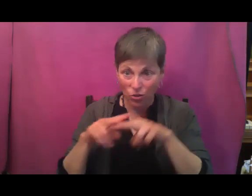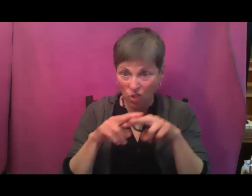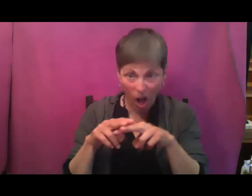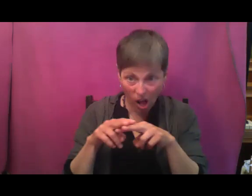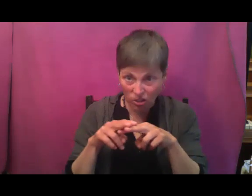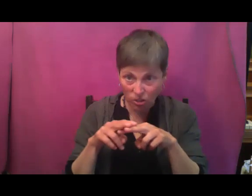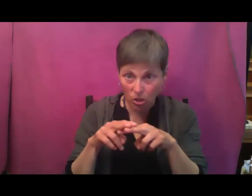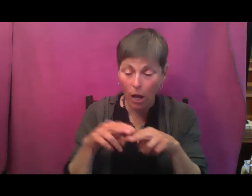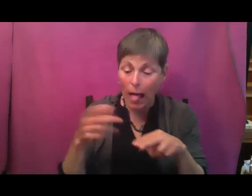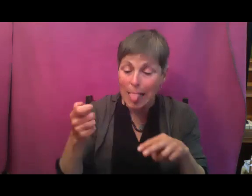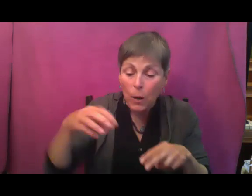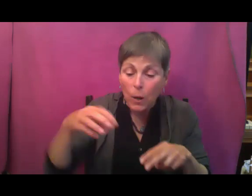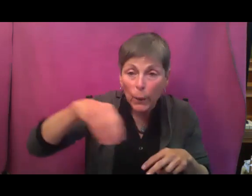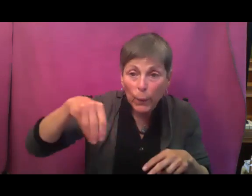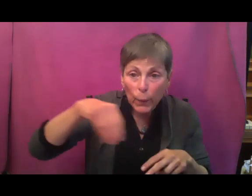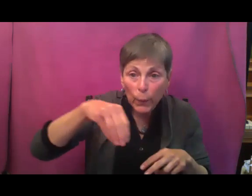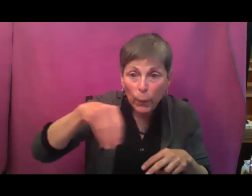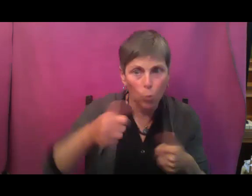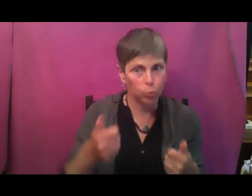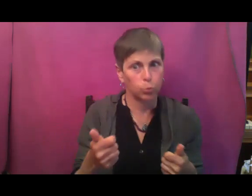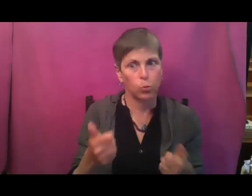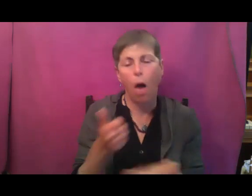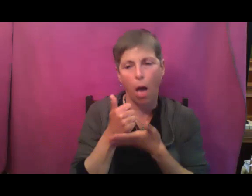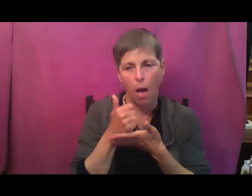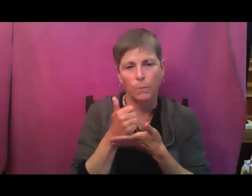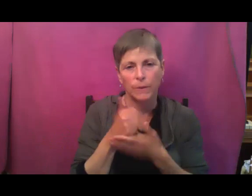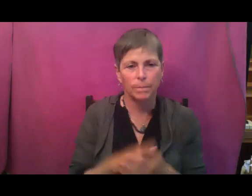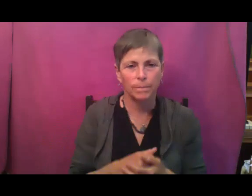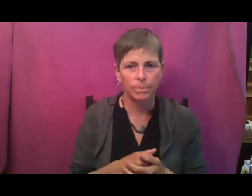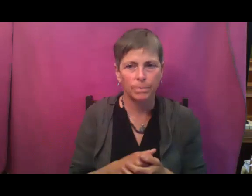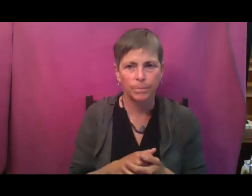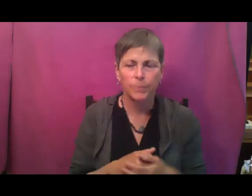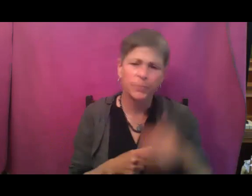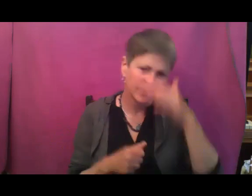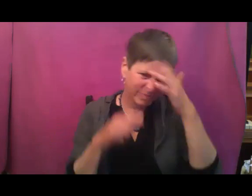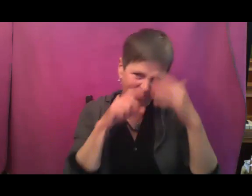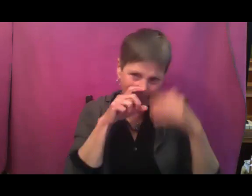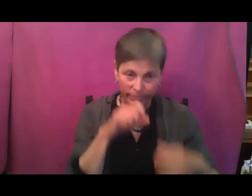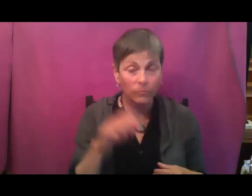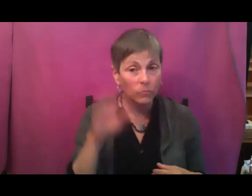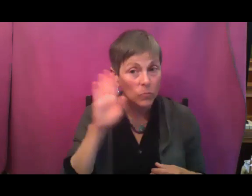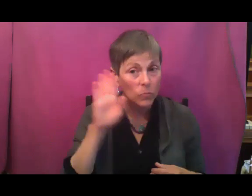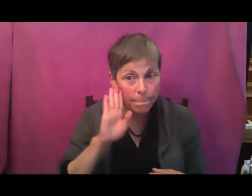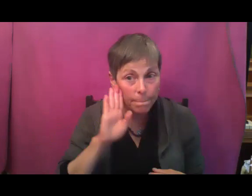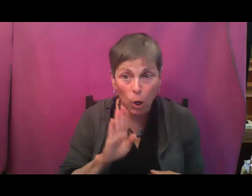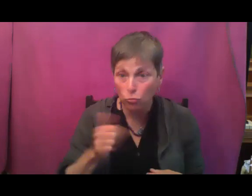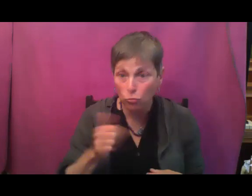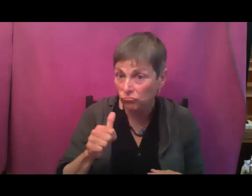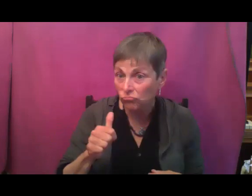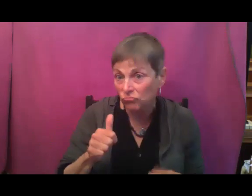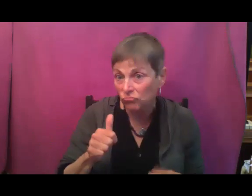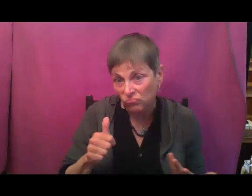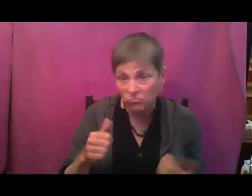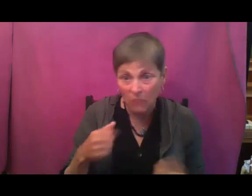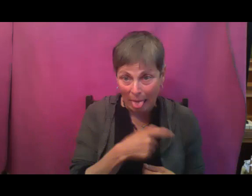couple crumbles goes a long way. Beer I find attracts more slugs and snails than kills. I